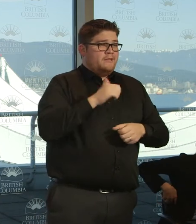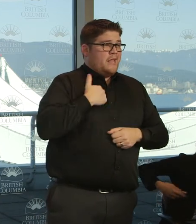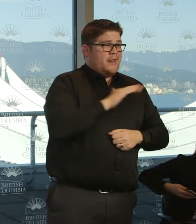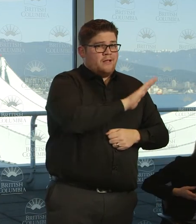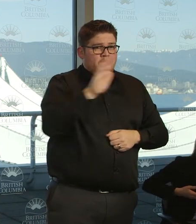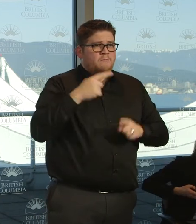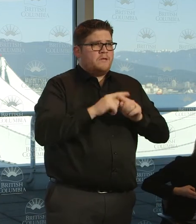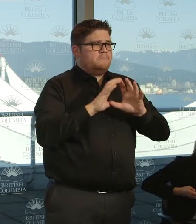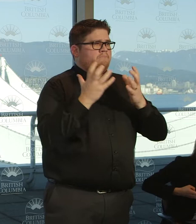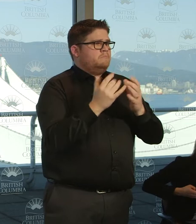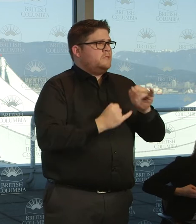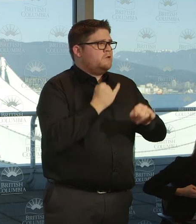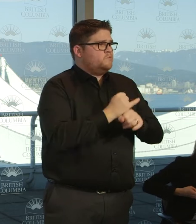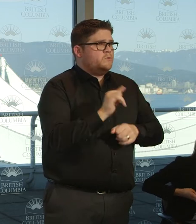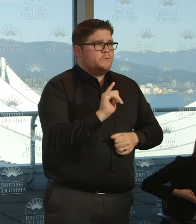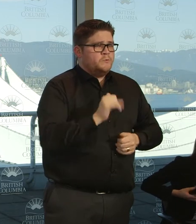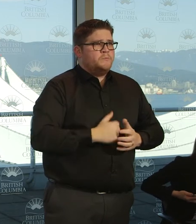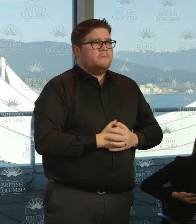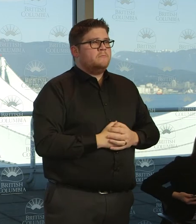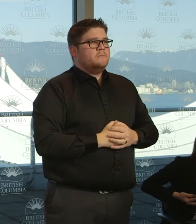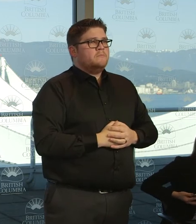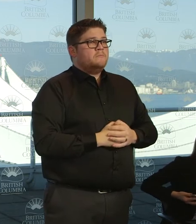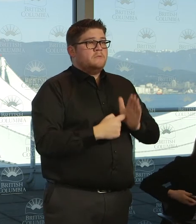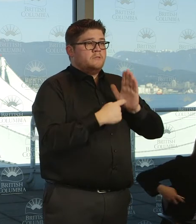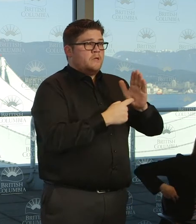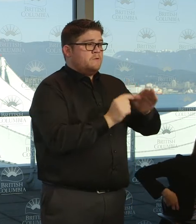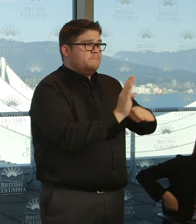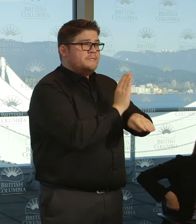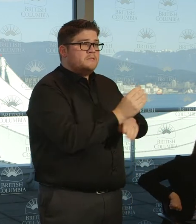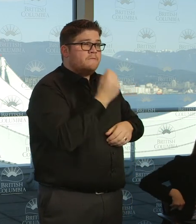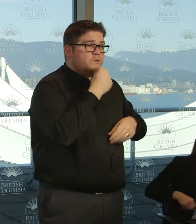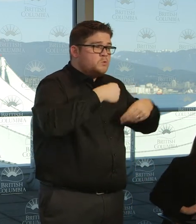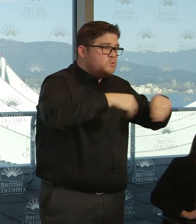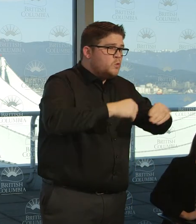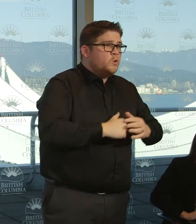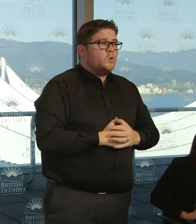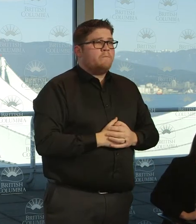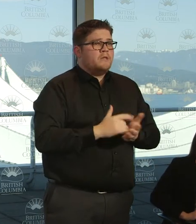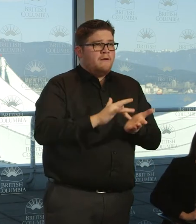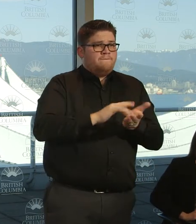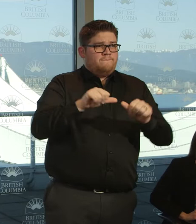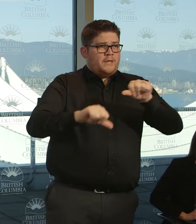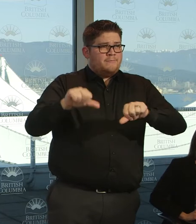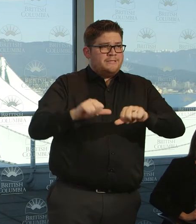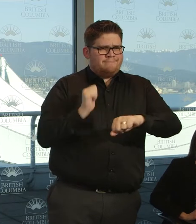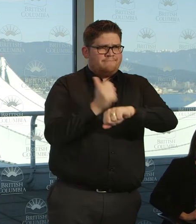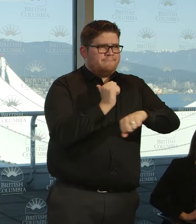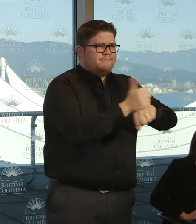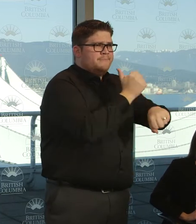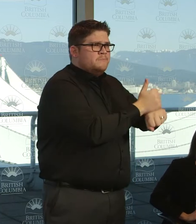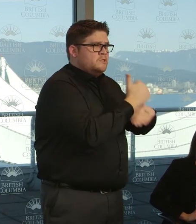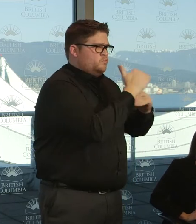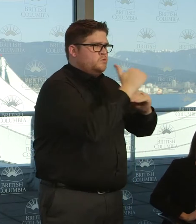stores or pharmacies, it'll vary by the business how you will need to implement these measures. So that will